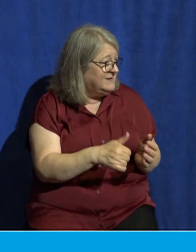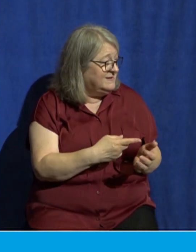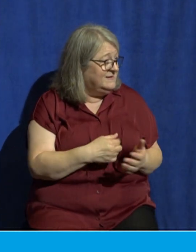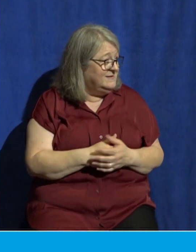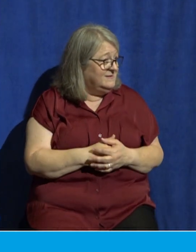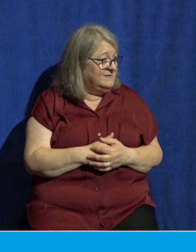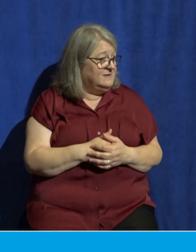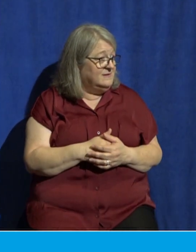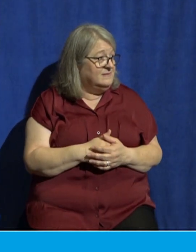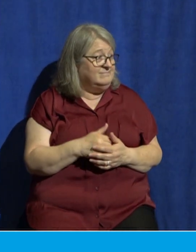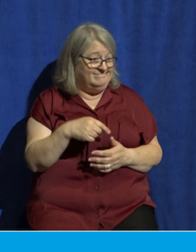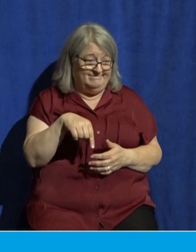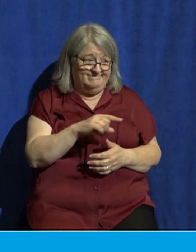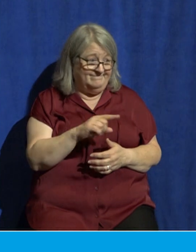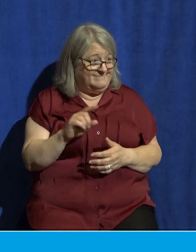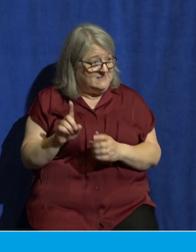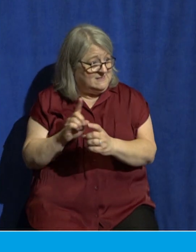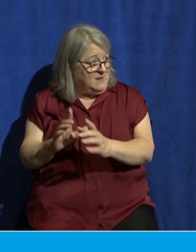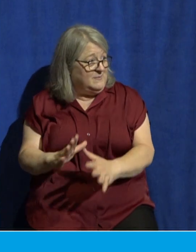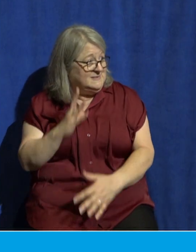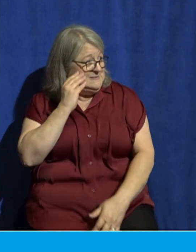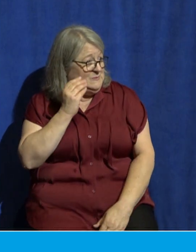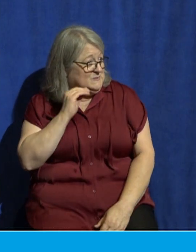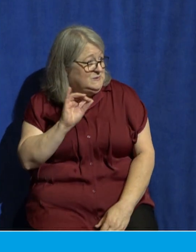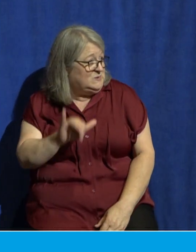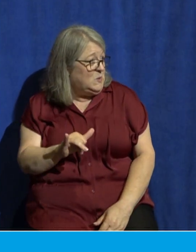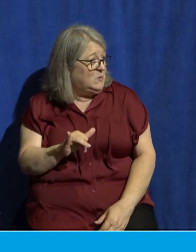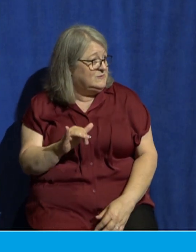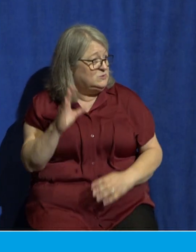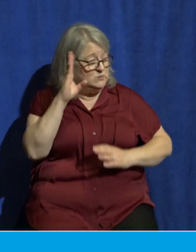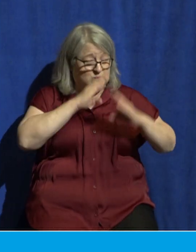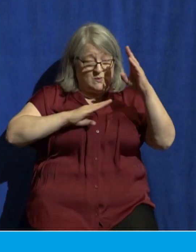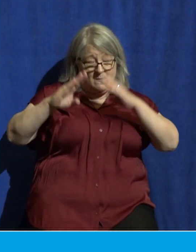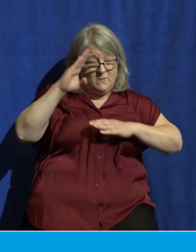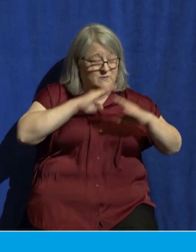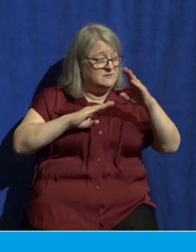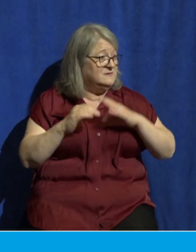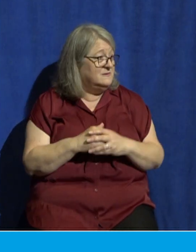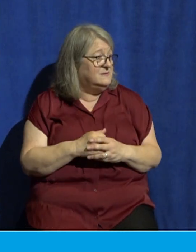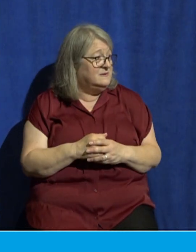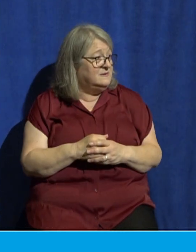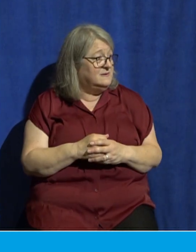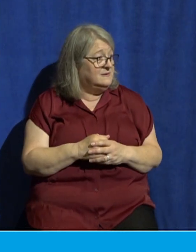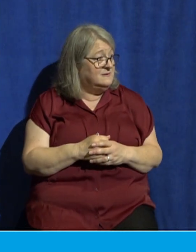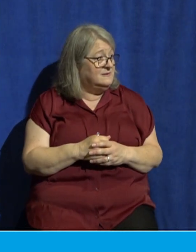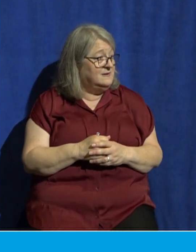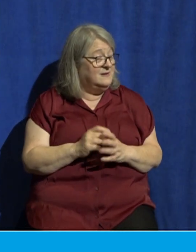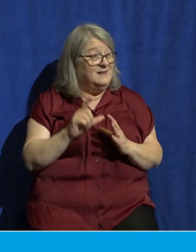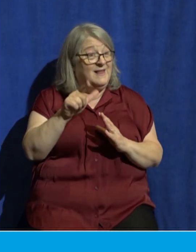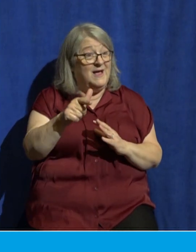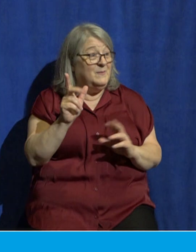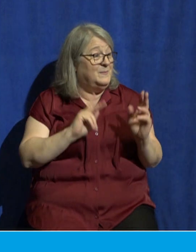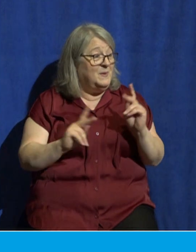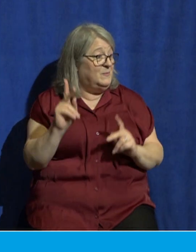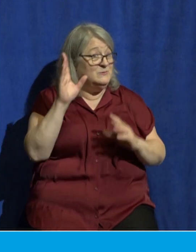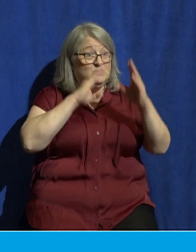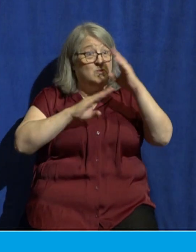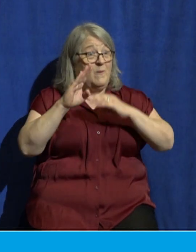of these things these troubling things happening and we will have our own set of troubling things happening and Jesus is